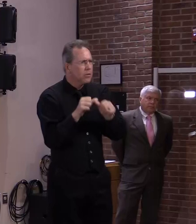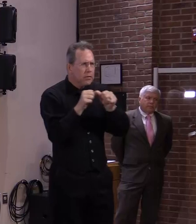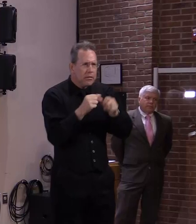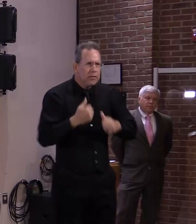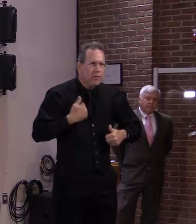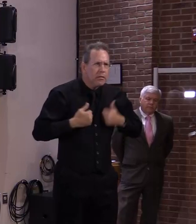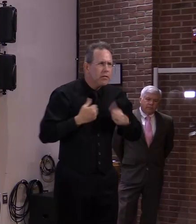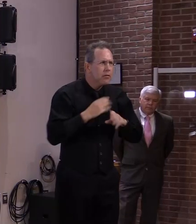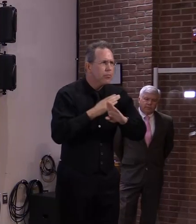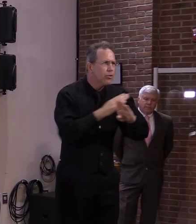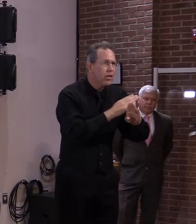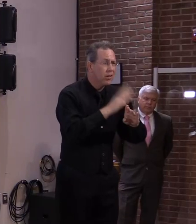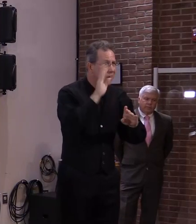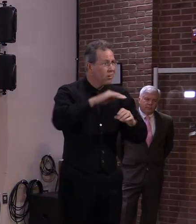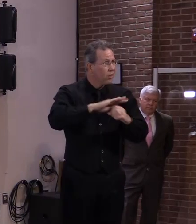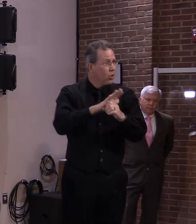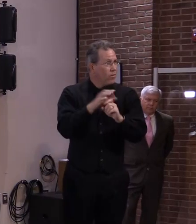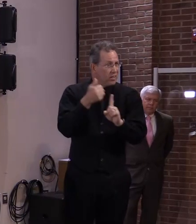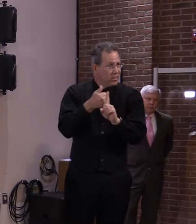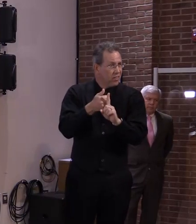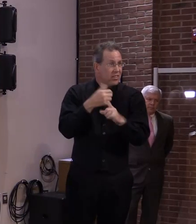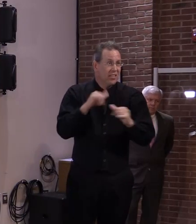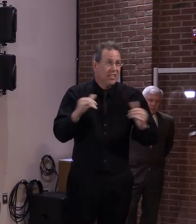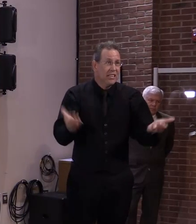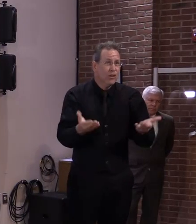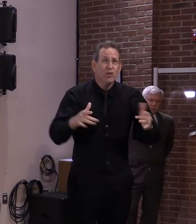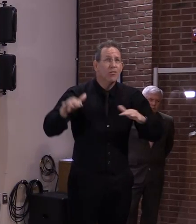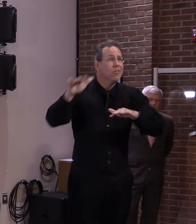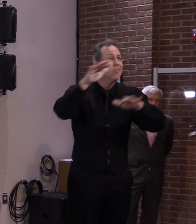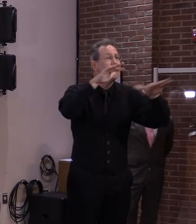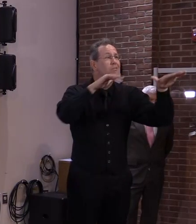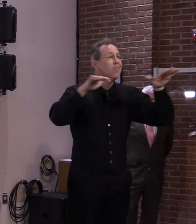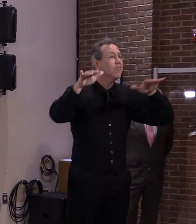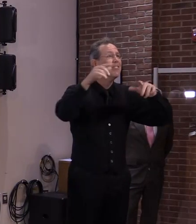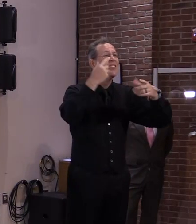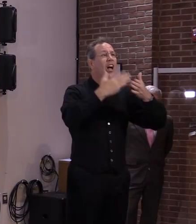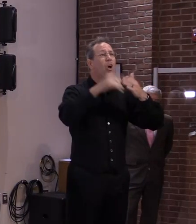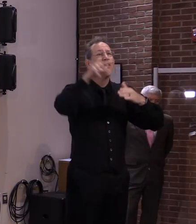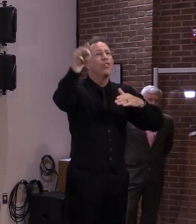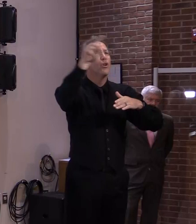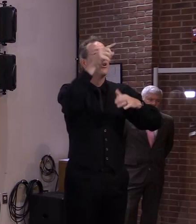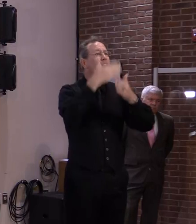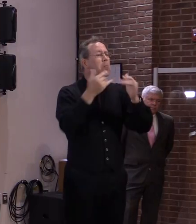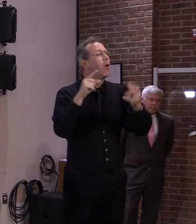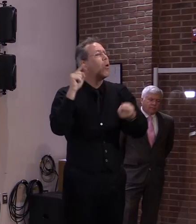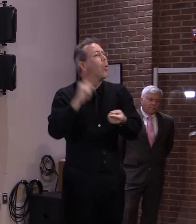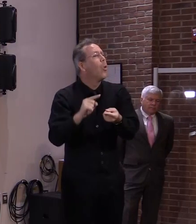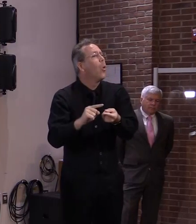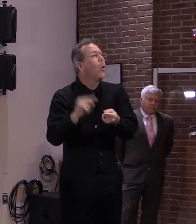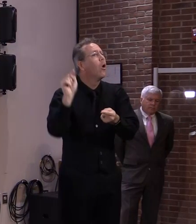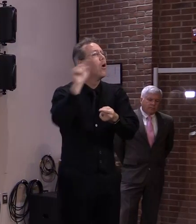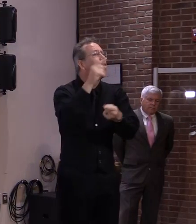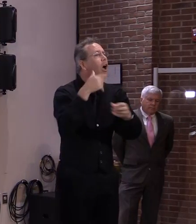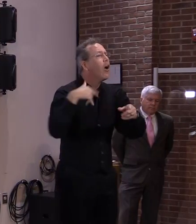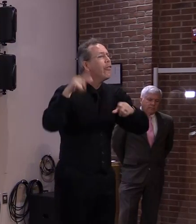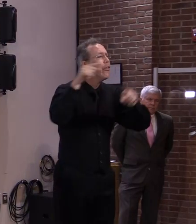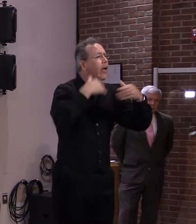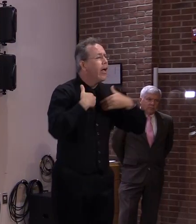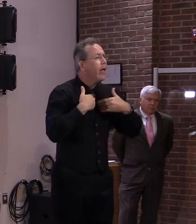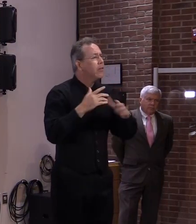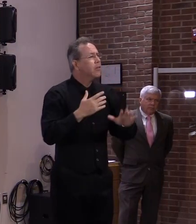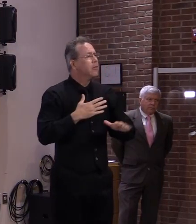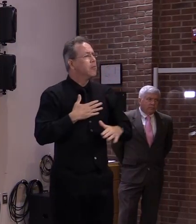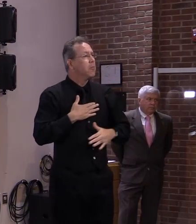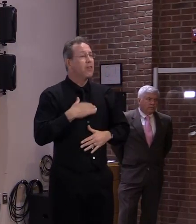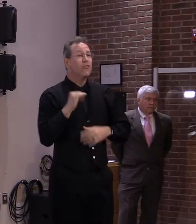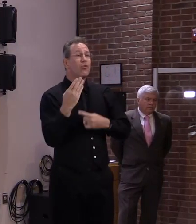still present, even at the low levels we currently have in Vermont, it's my job and that of everyone connected to